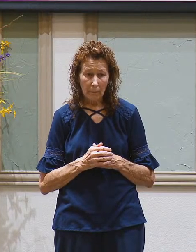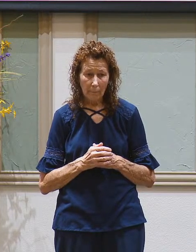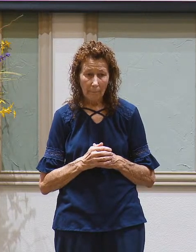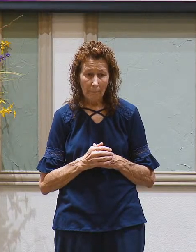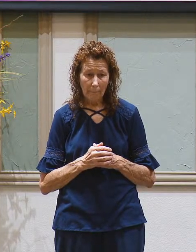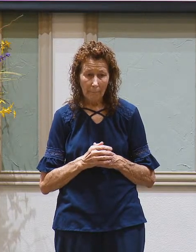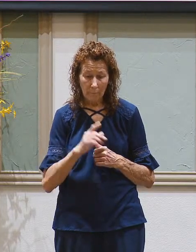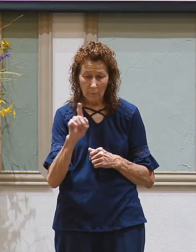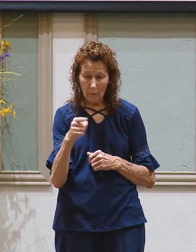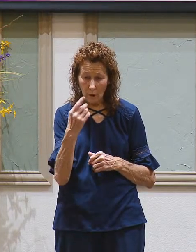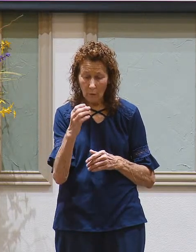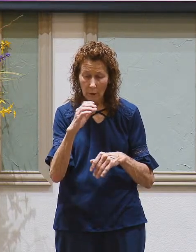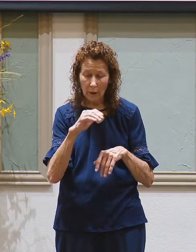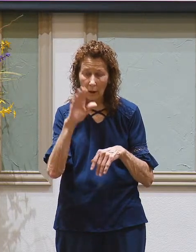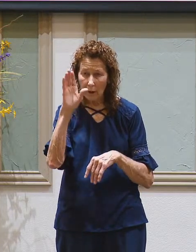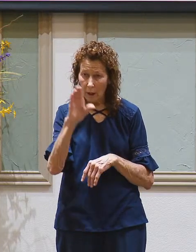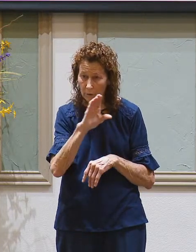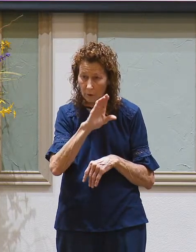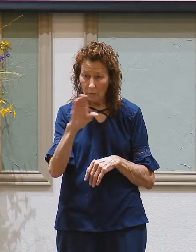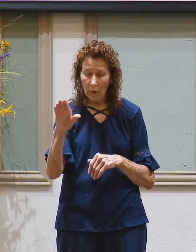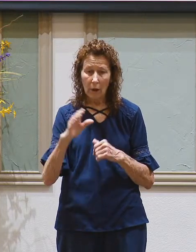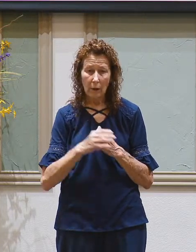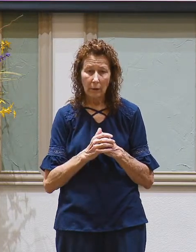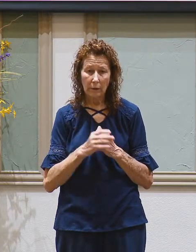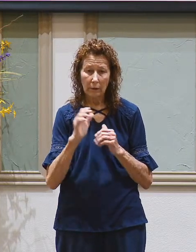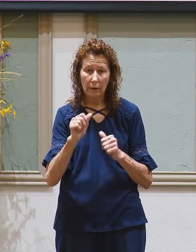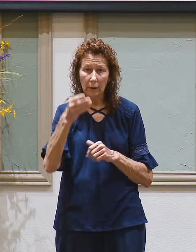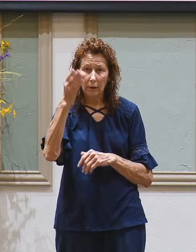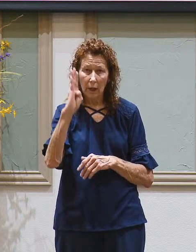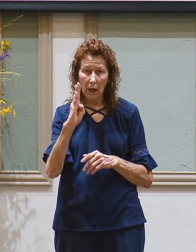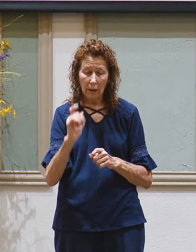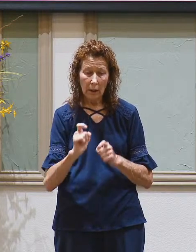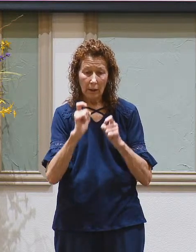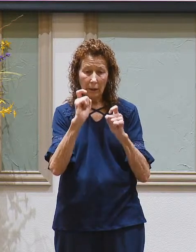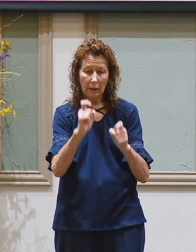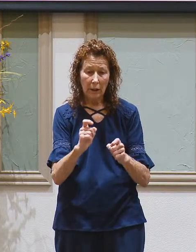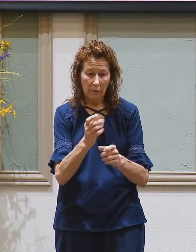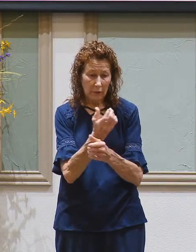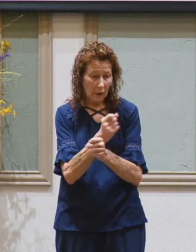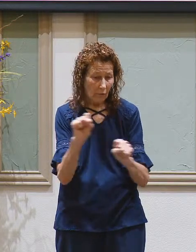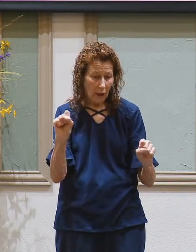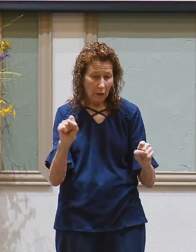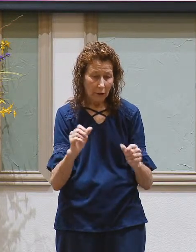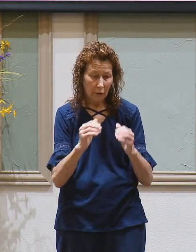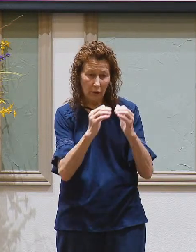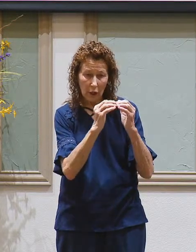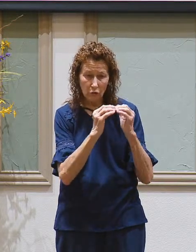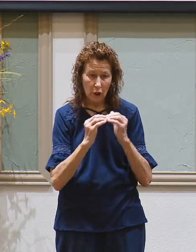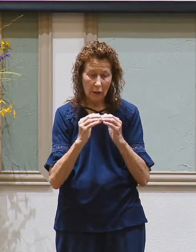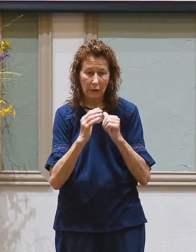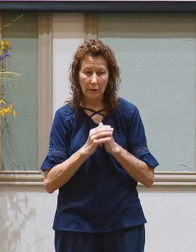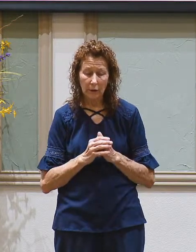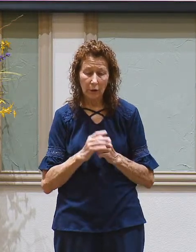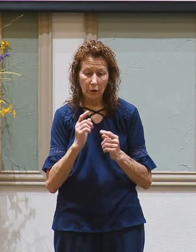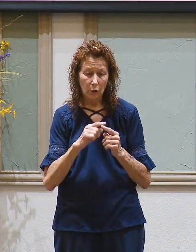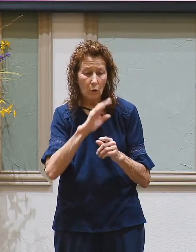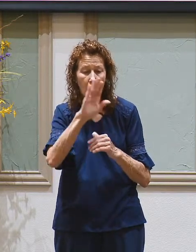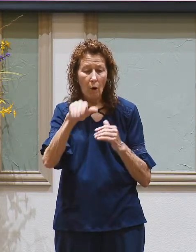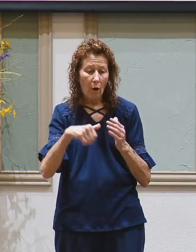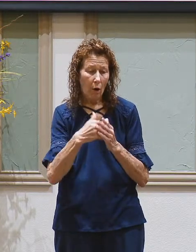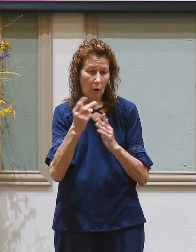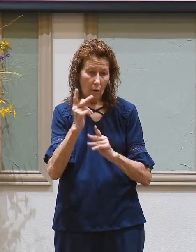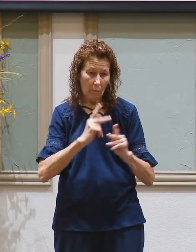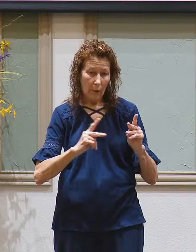and only at the cross could God give deliverance and justice to all people.